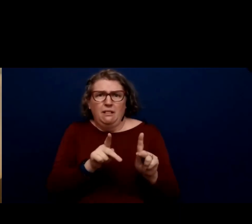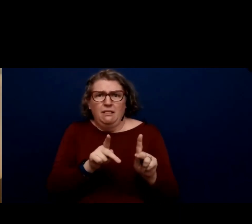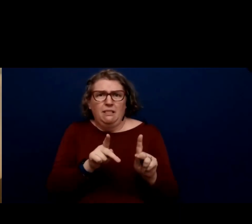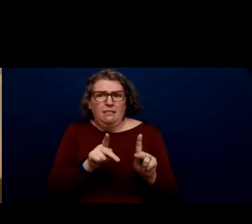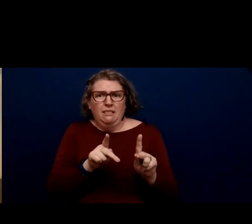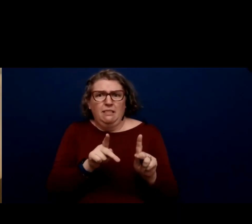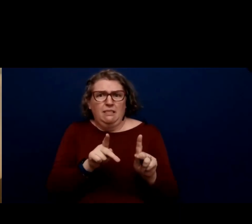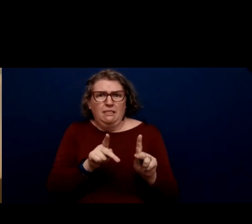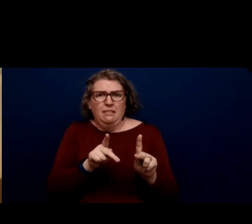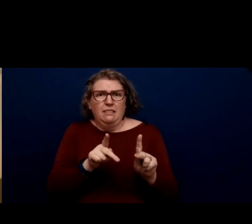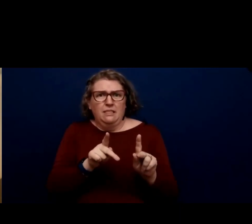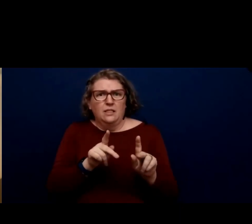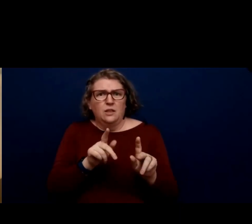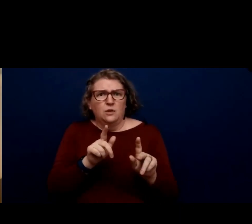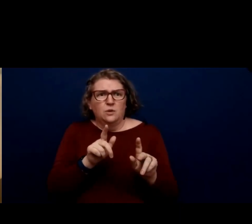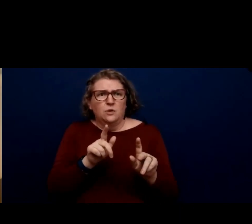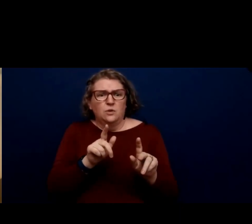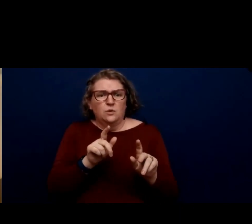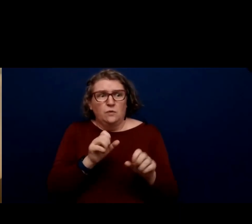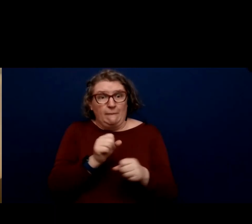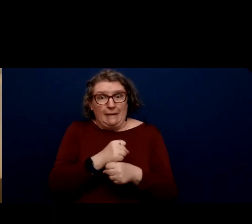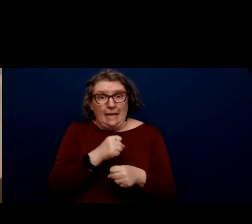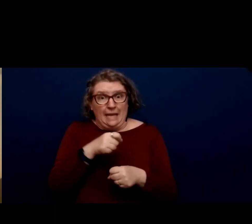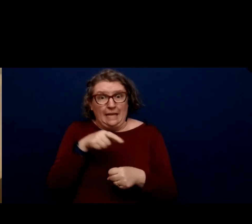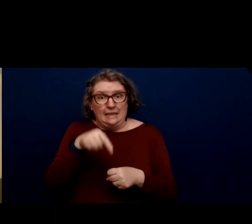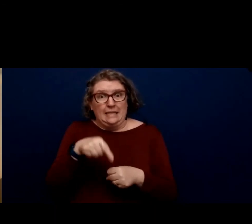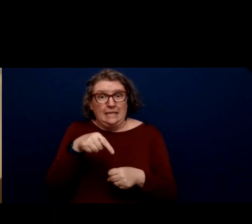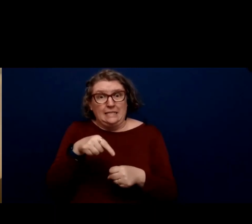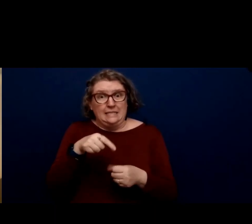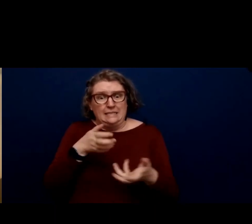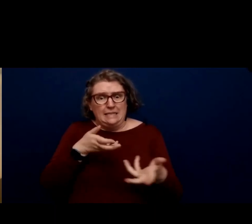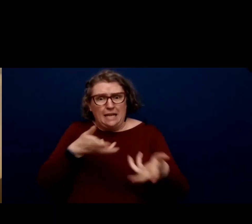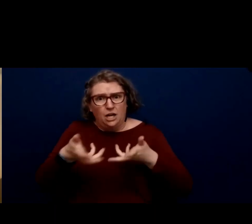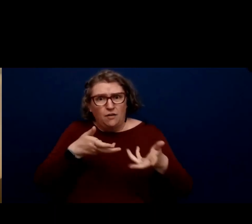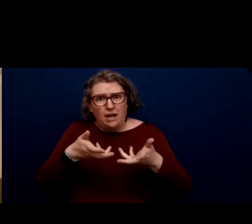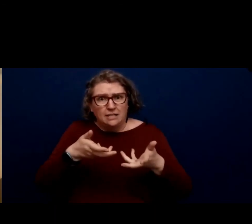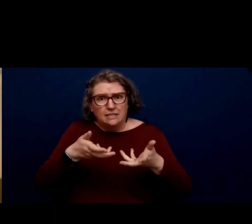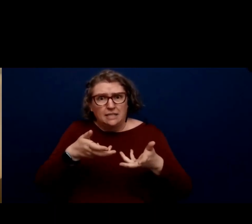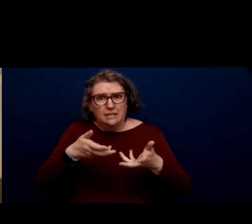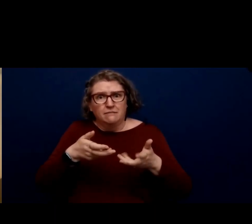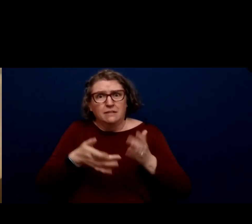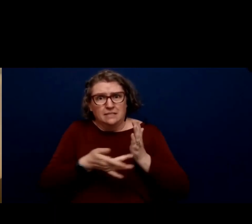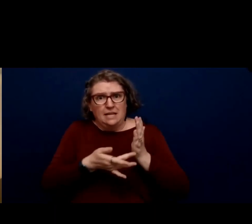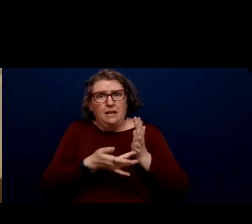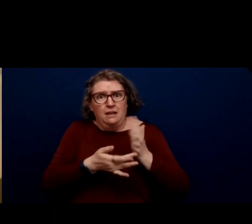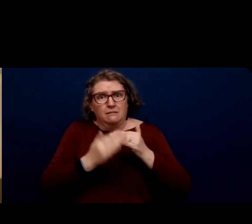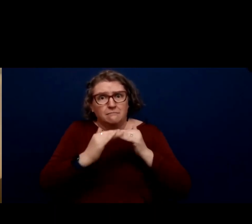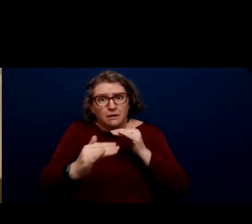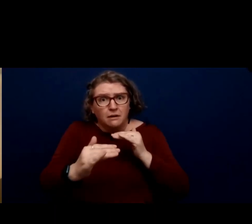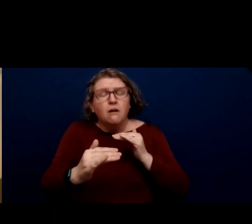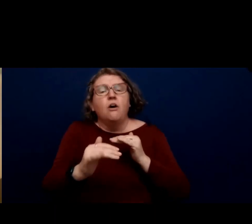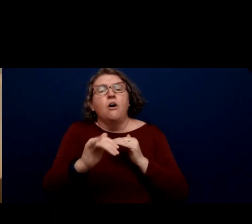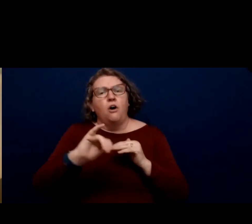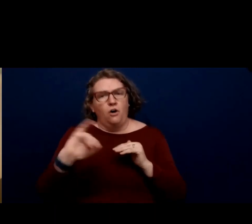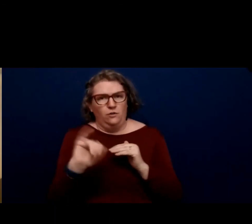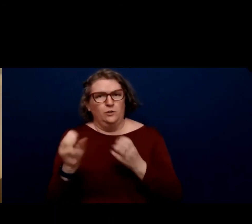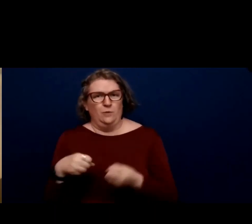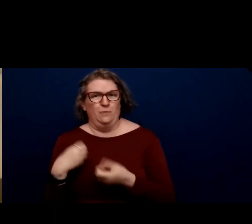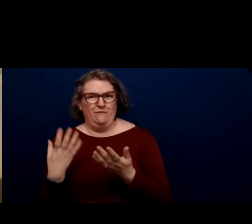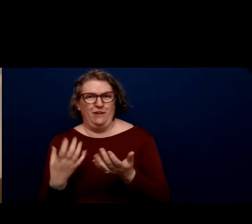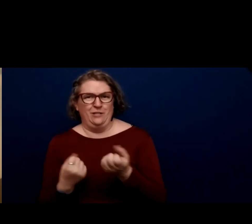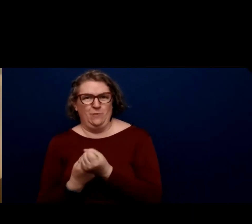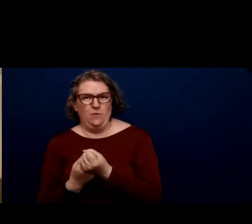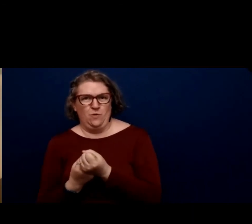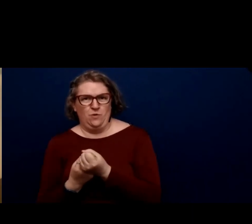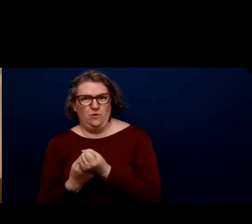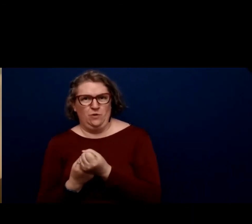entrepreneurs who developed this, uh, uh, interactive web-based product actually also provide support. So don't